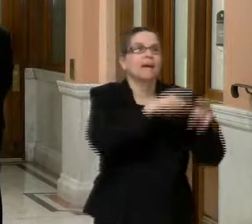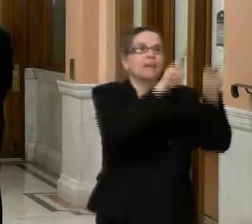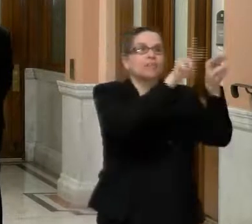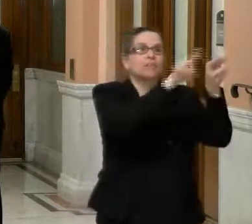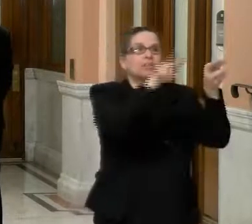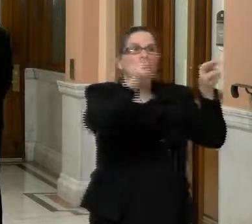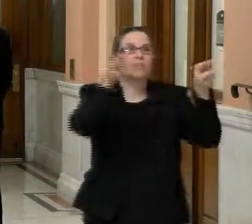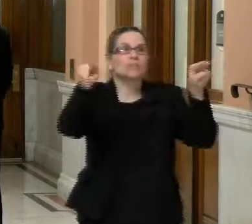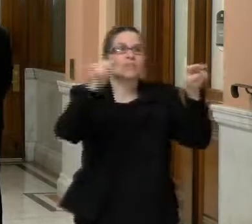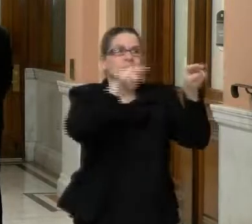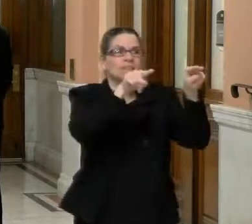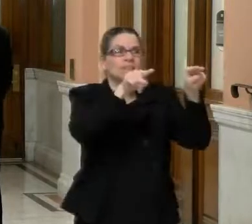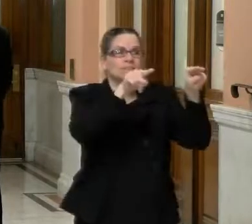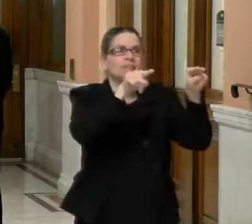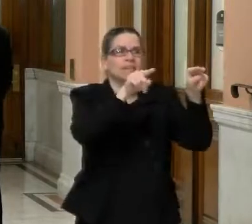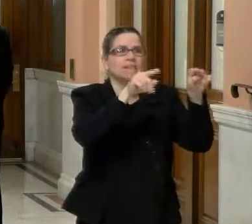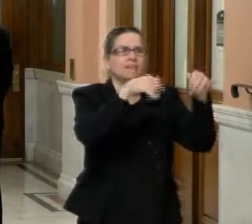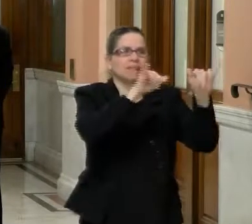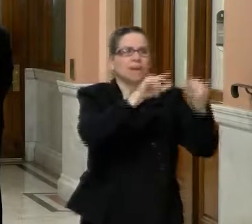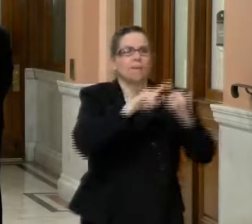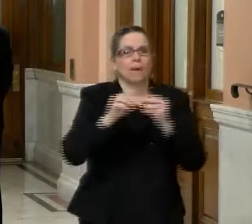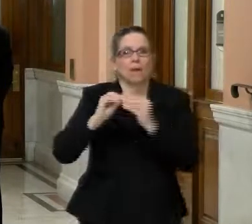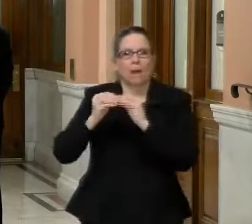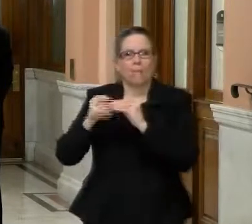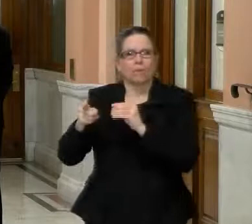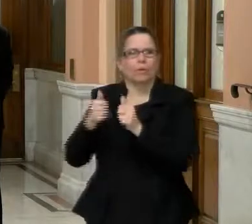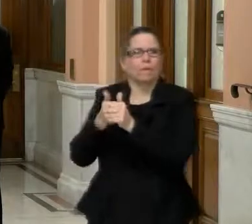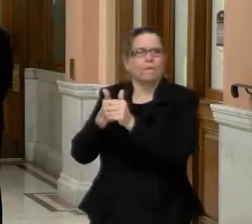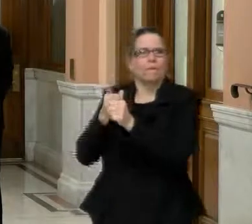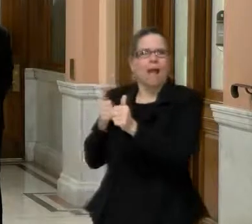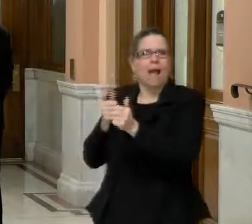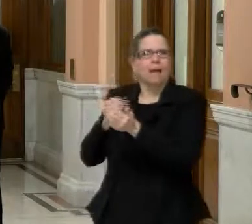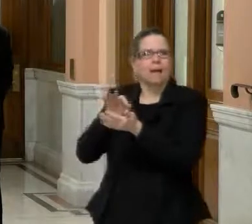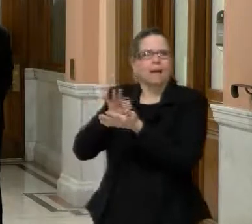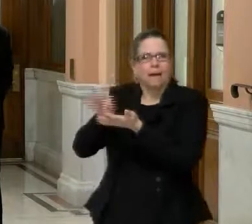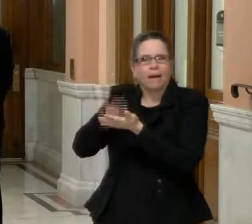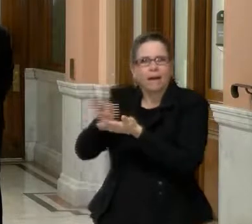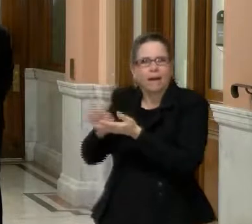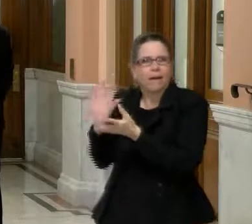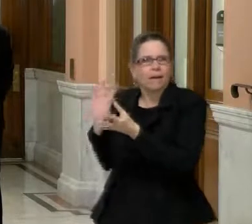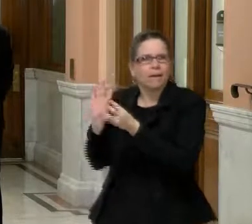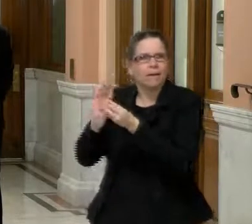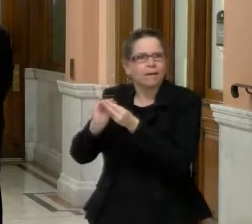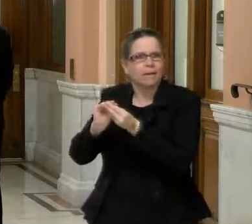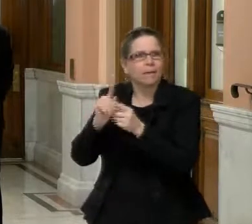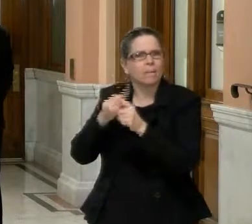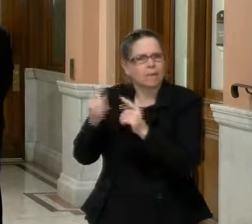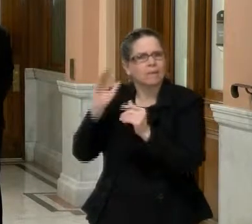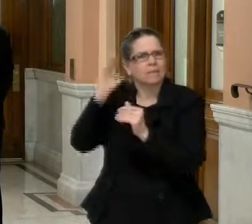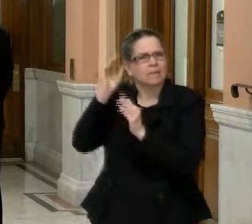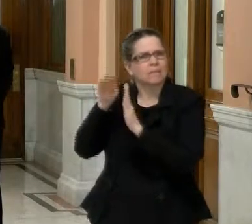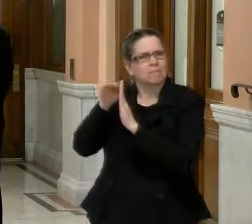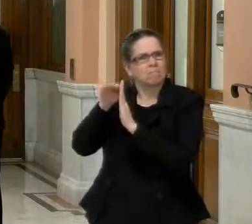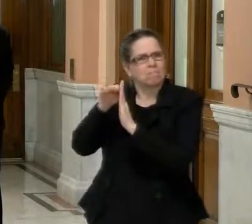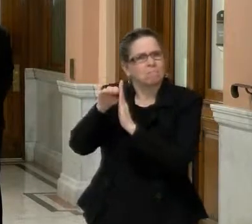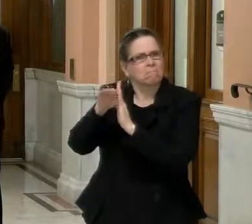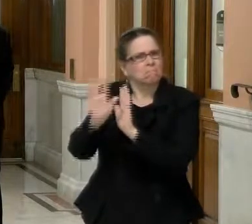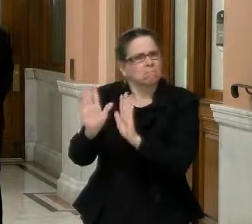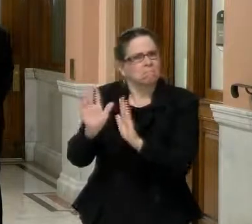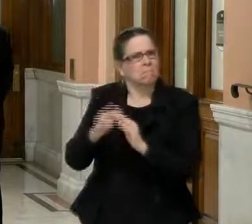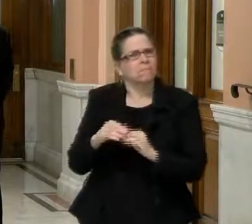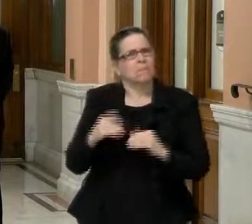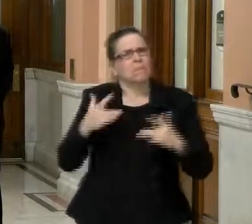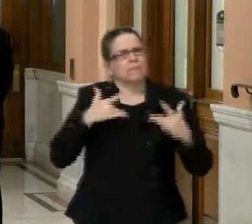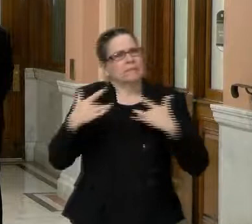convinced yet that we're out of the woods and certainly regardless of, uh, being out of the woods, if we open up, we're going to definitely